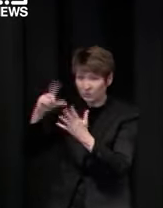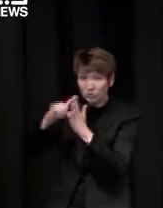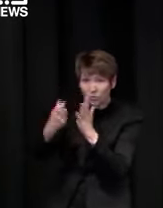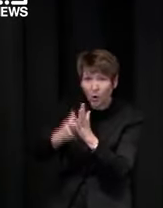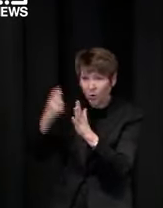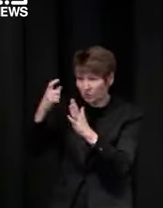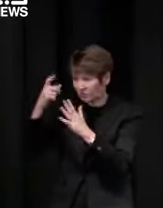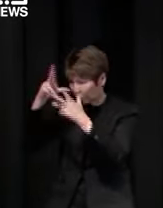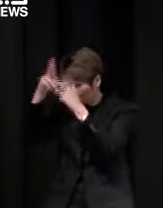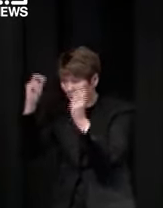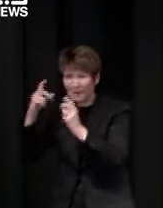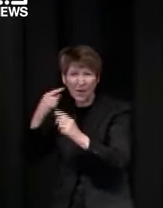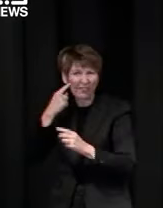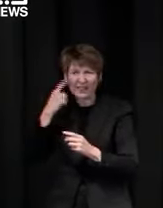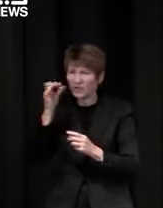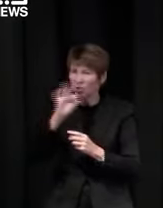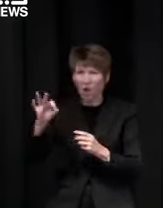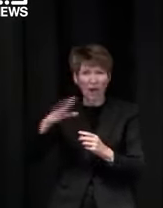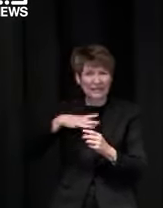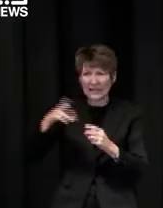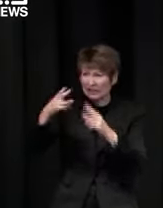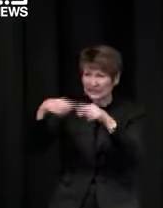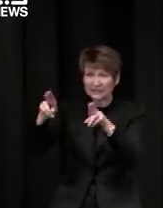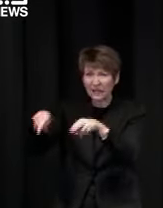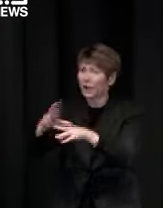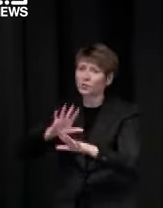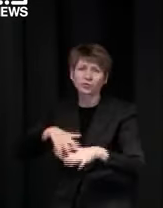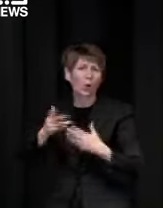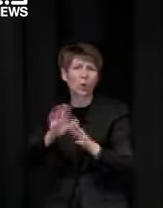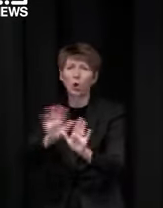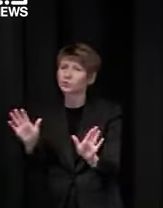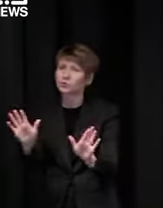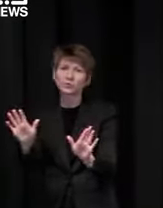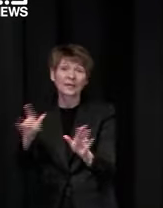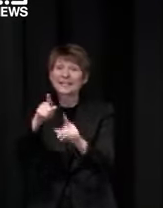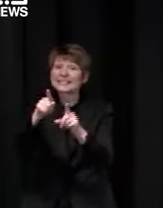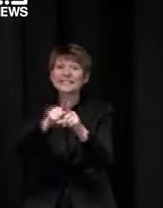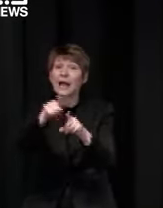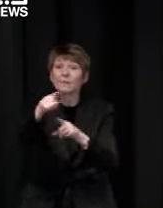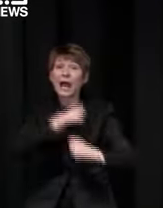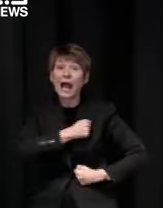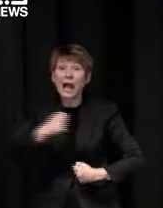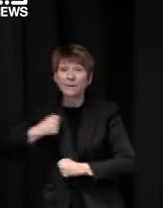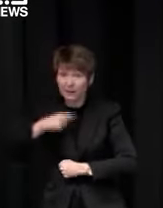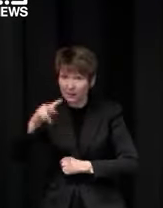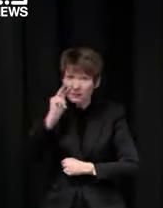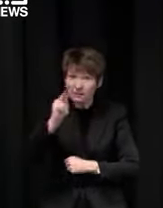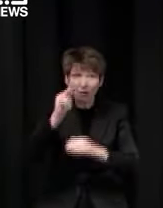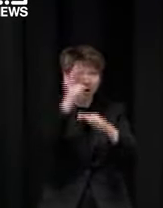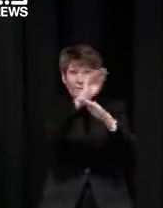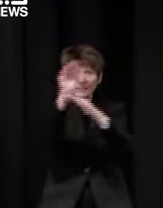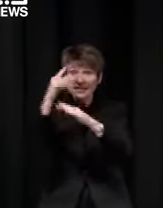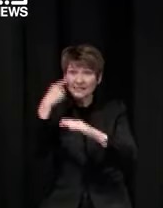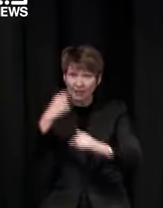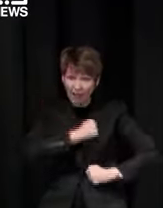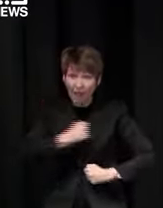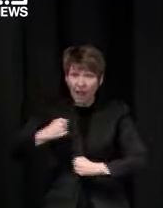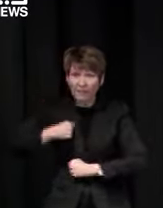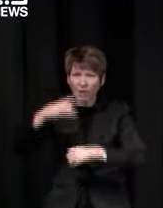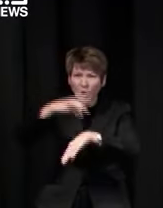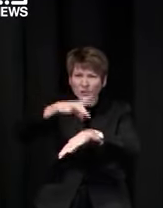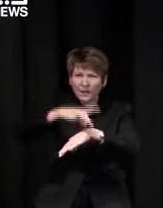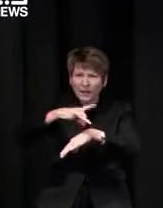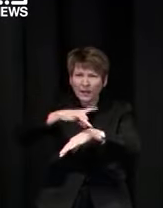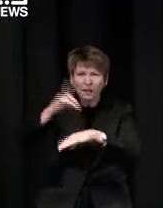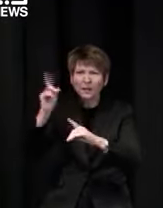and we're certainly working as hard as we can so that we don't need to be doing field hospital options uh but again uh money